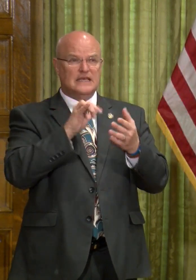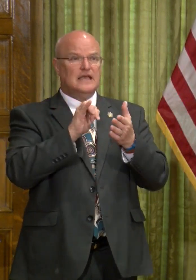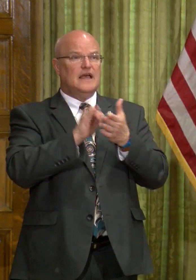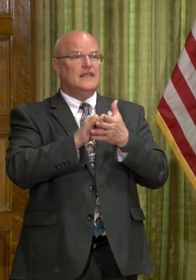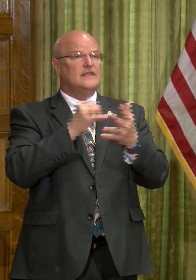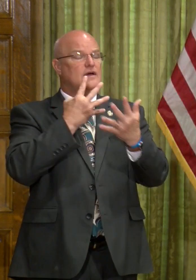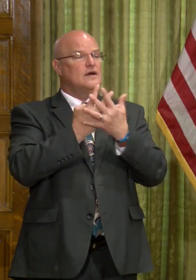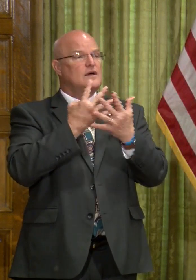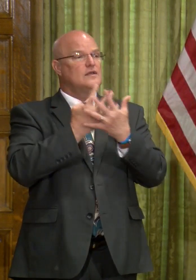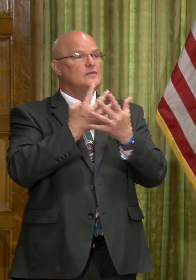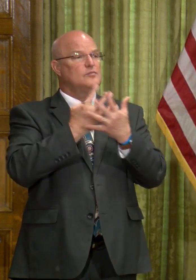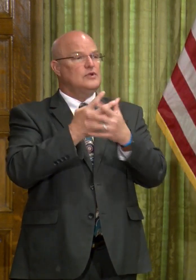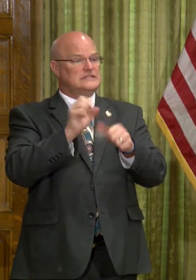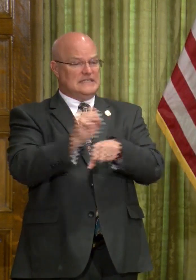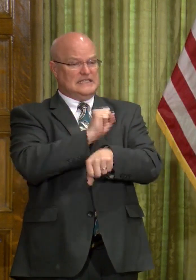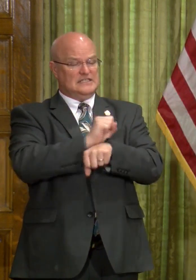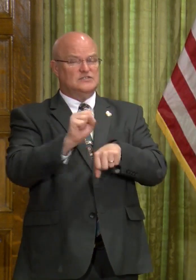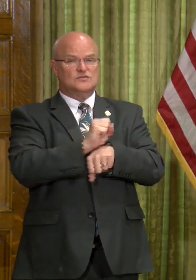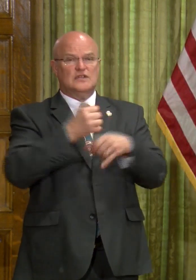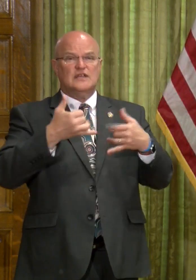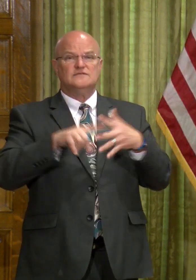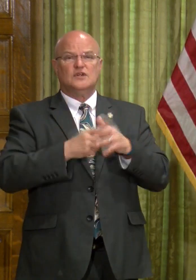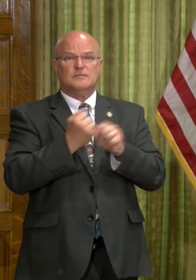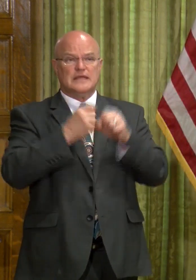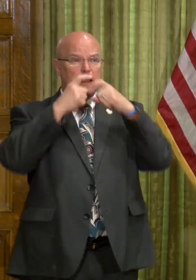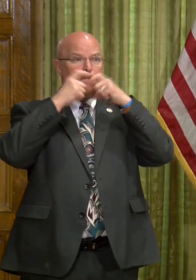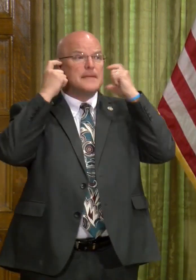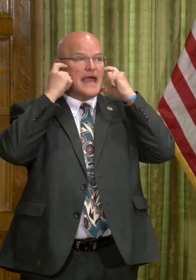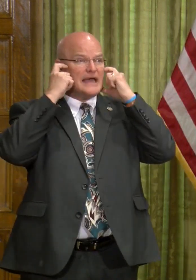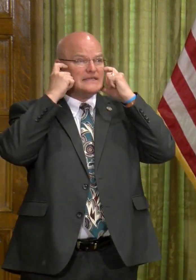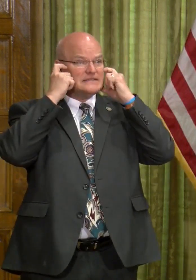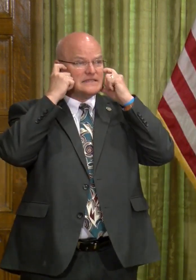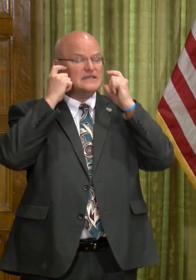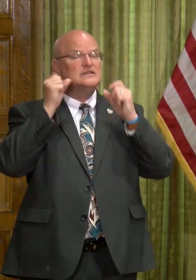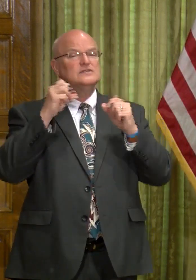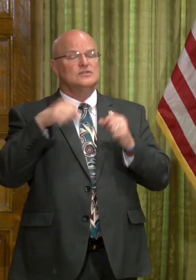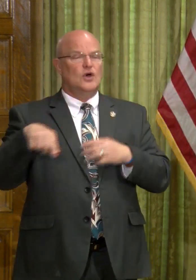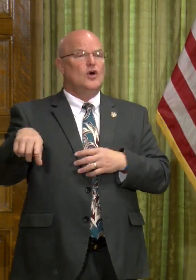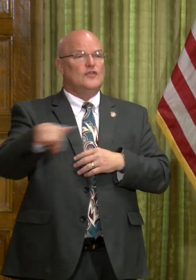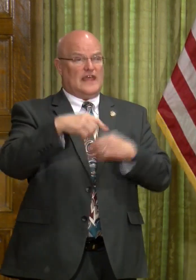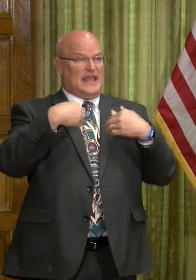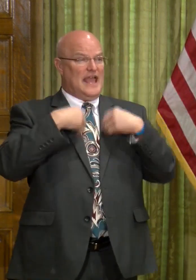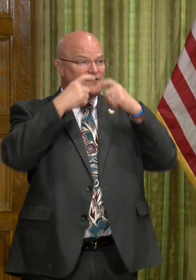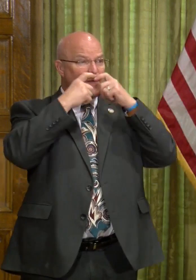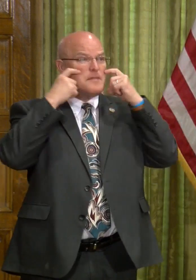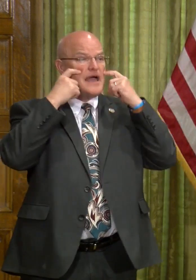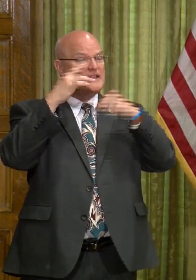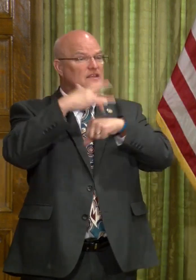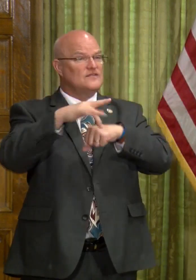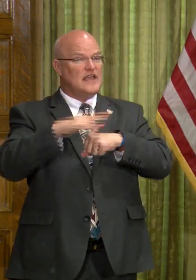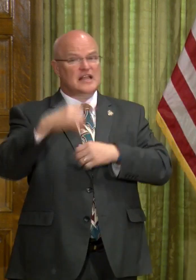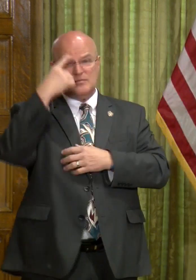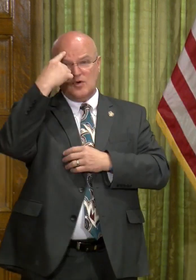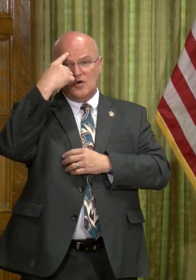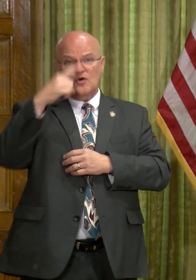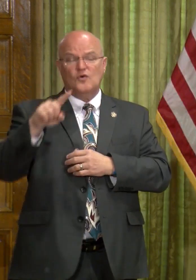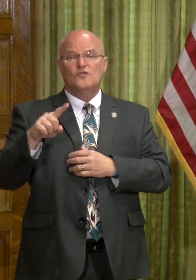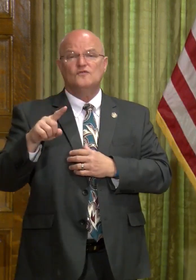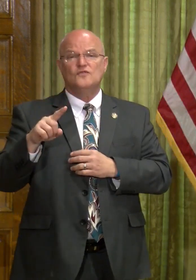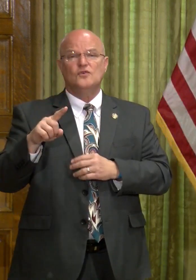prison industries have started making masks internally, and so they have masks that are available for